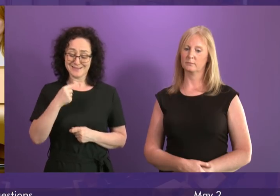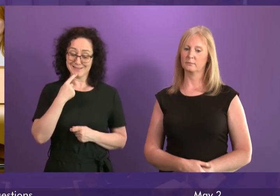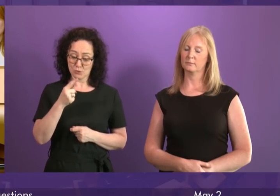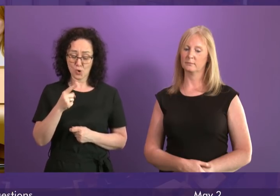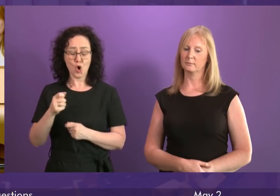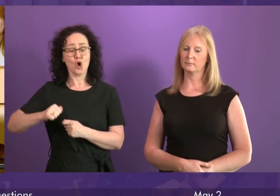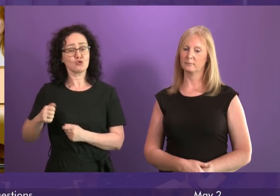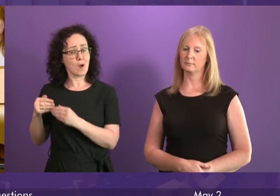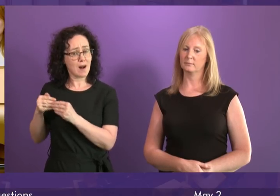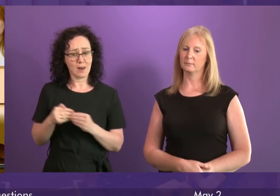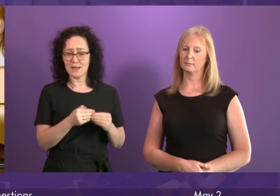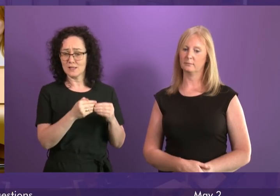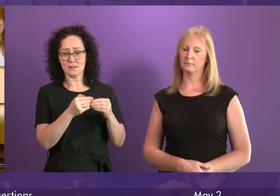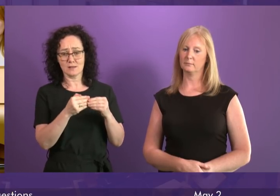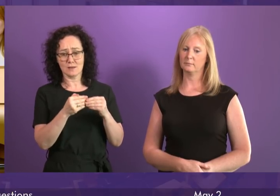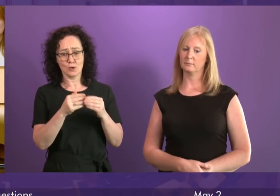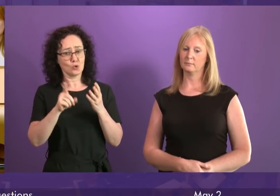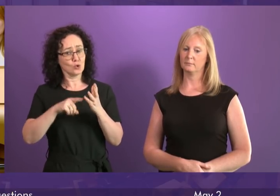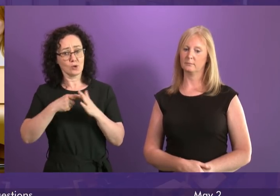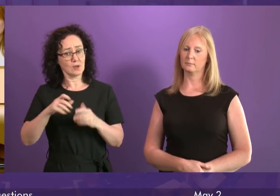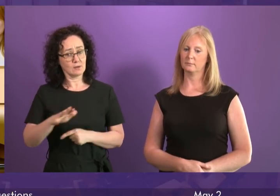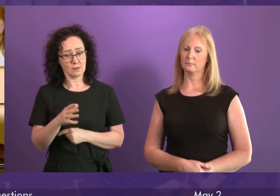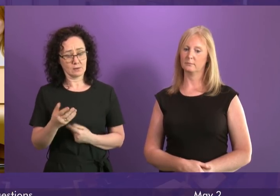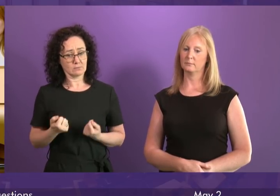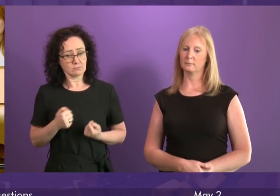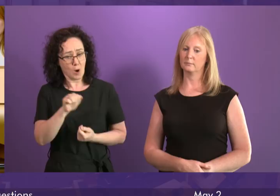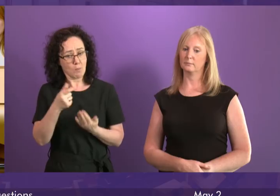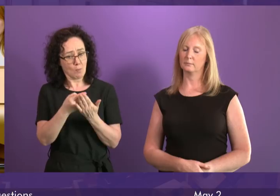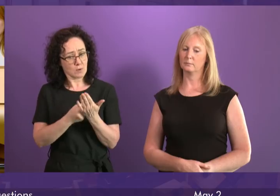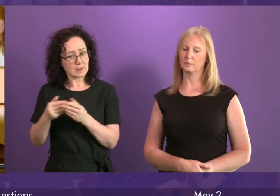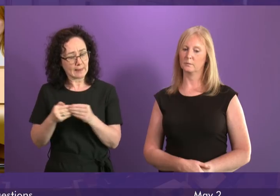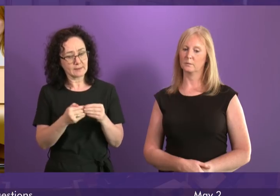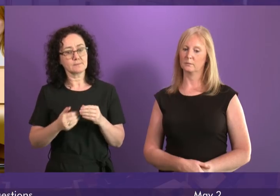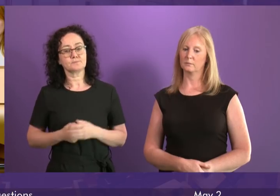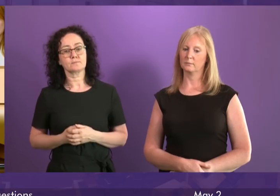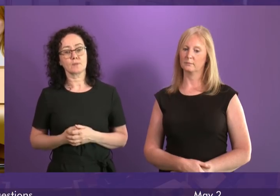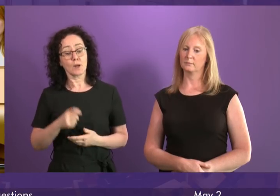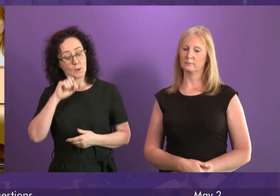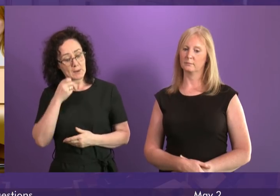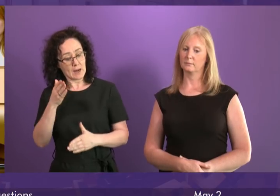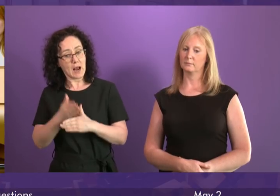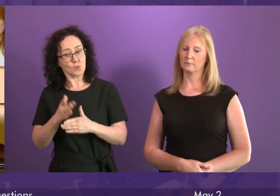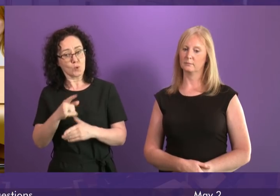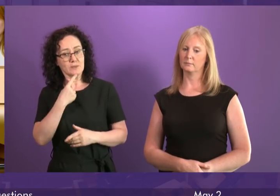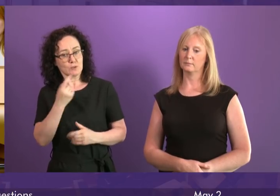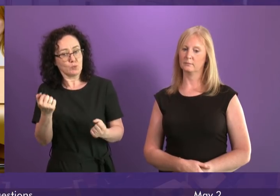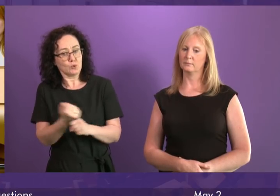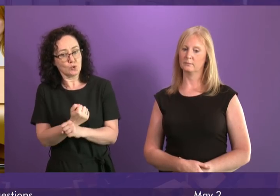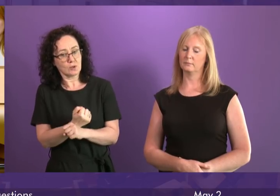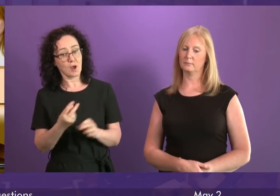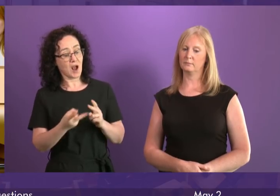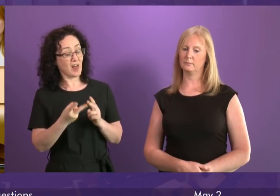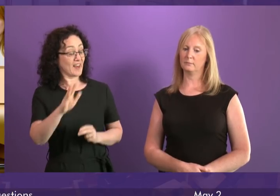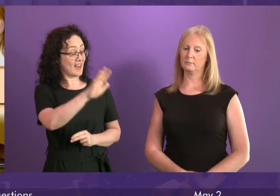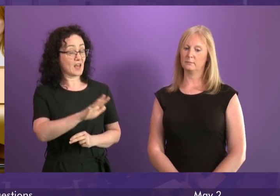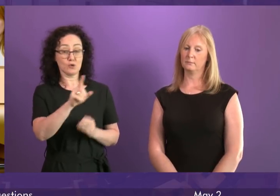the UK with many of its policies to tackle climate change. We said we would act on the updated advice and that is exactly what we've done. The other parts of the UK,